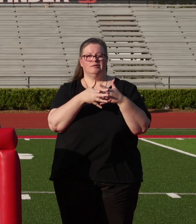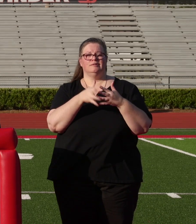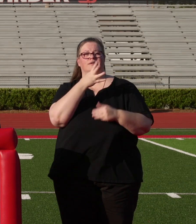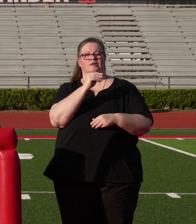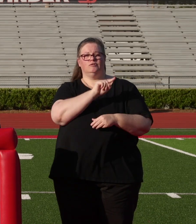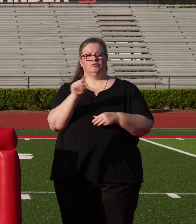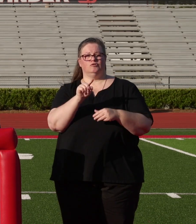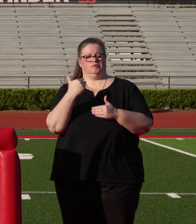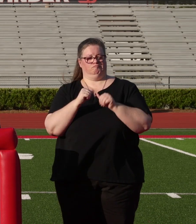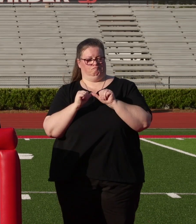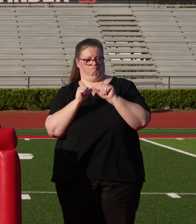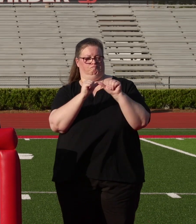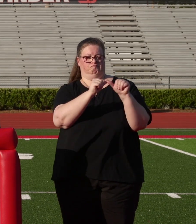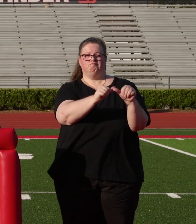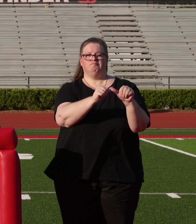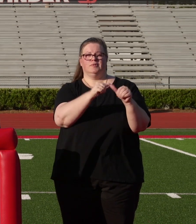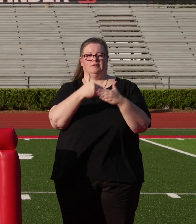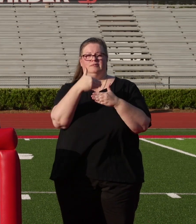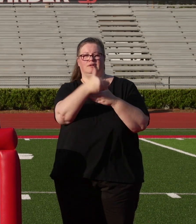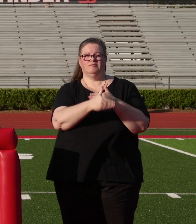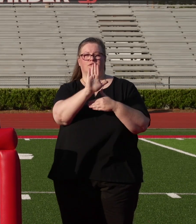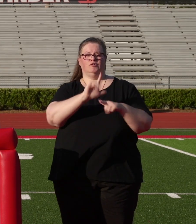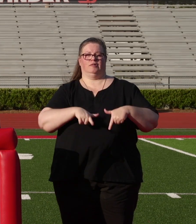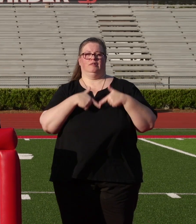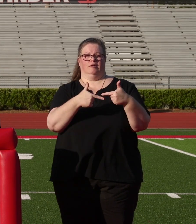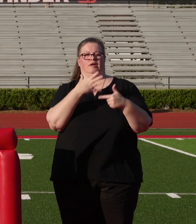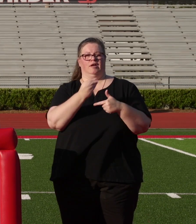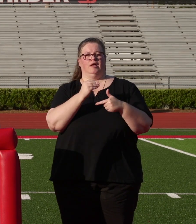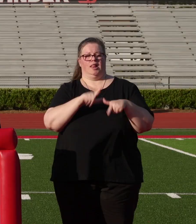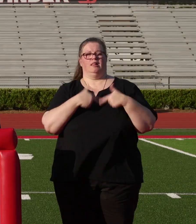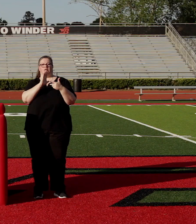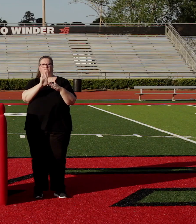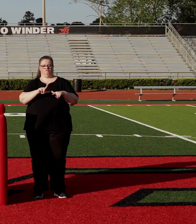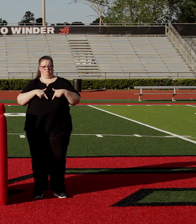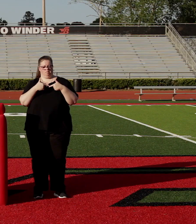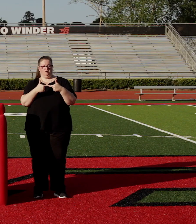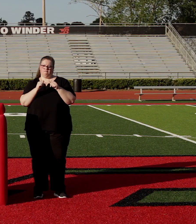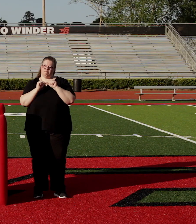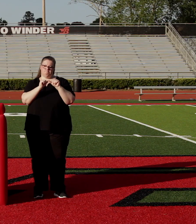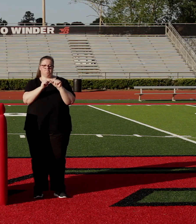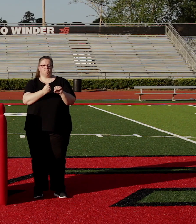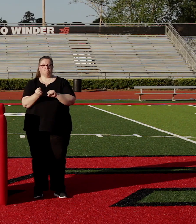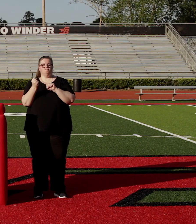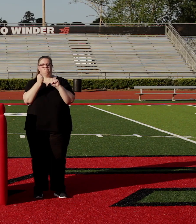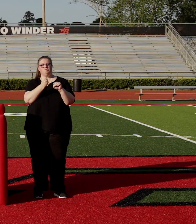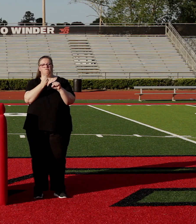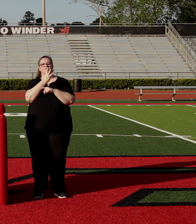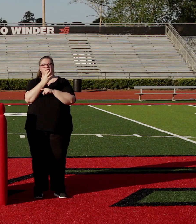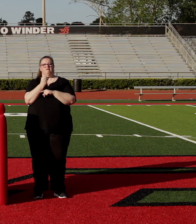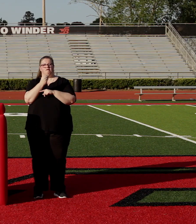And as you move into the next phase of your lives, always move forward and live your lives boldly. To say that the